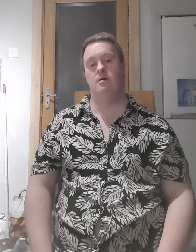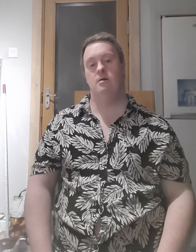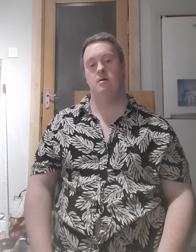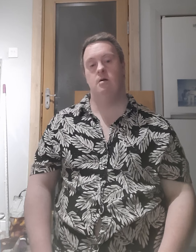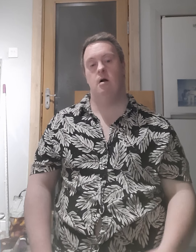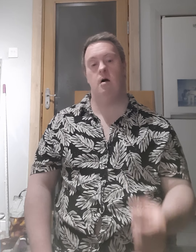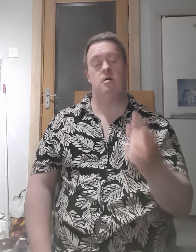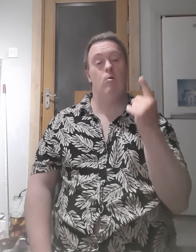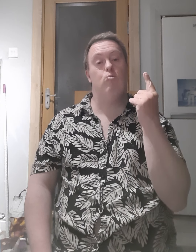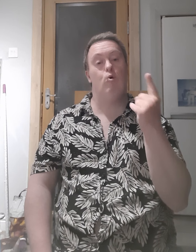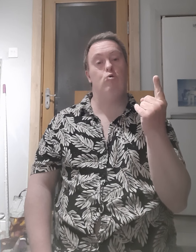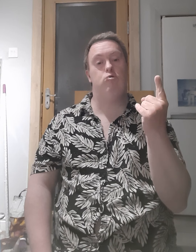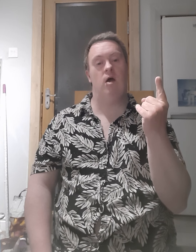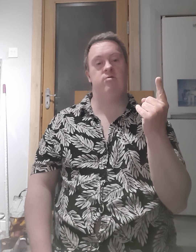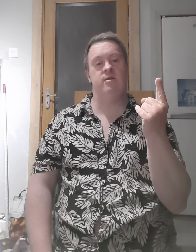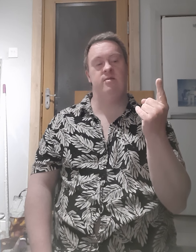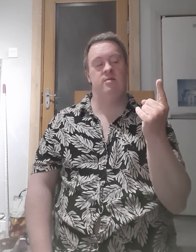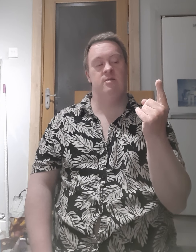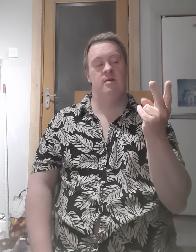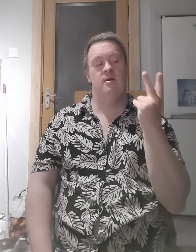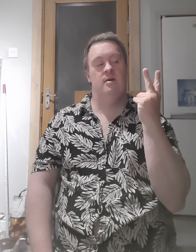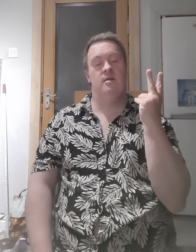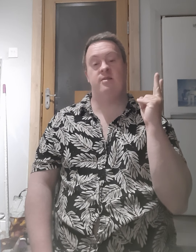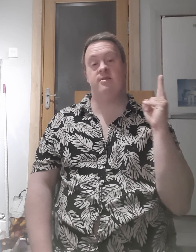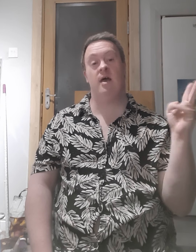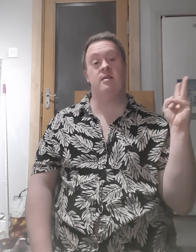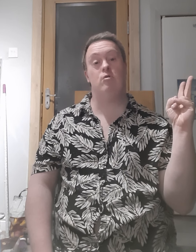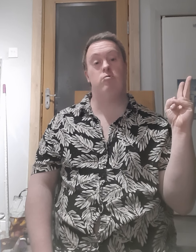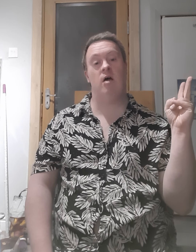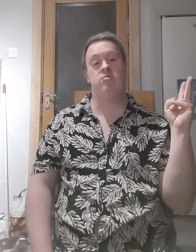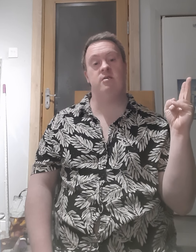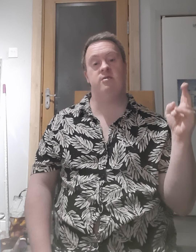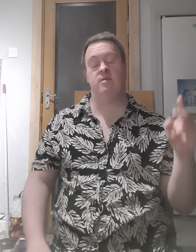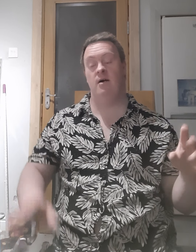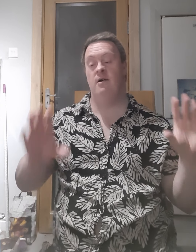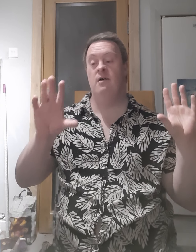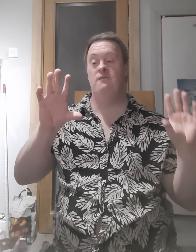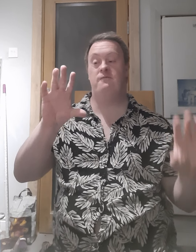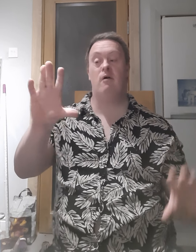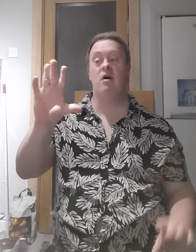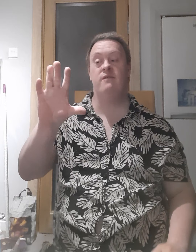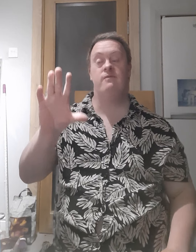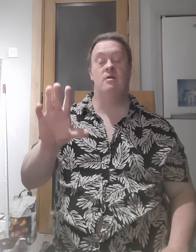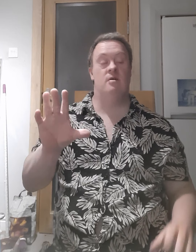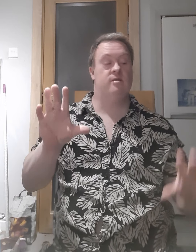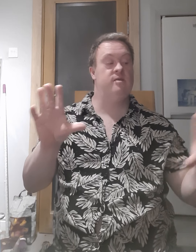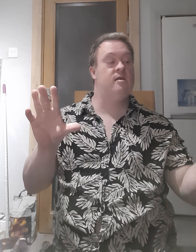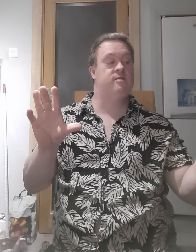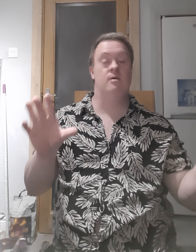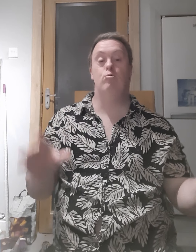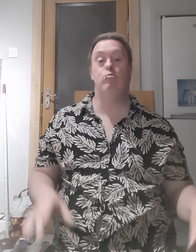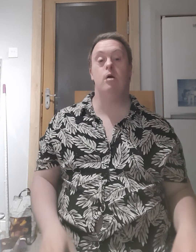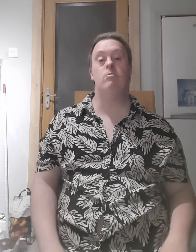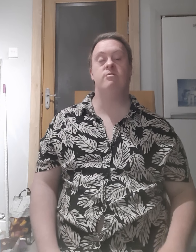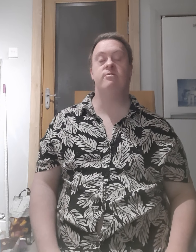I got one question, second questions, five, six reals.